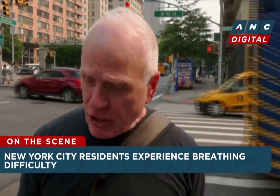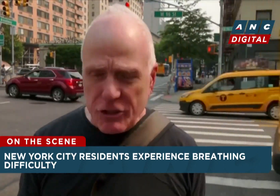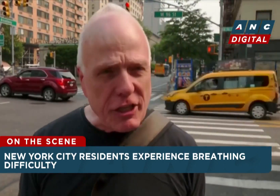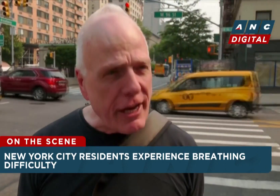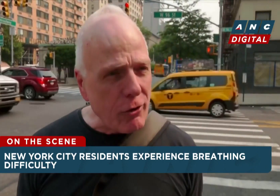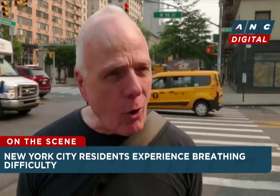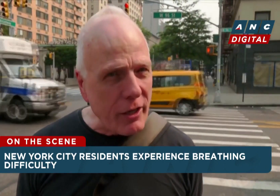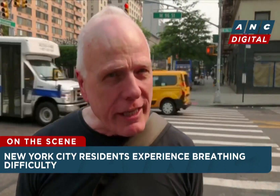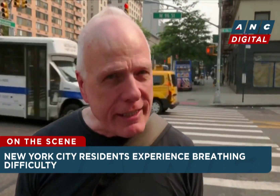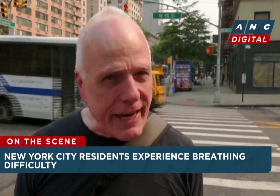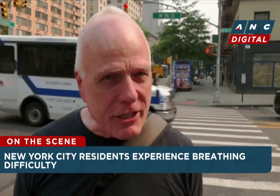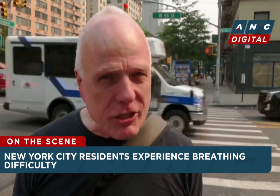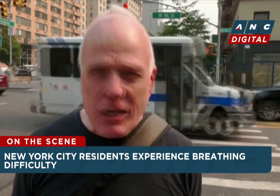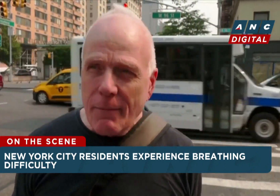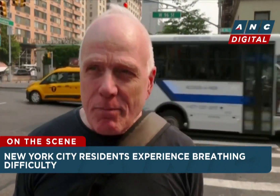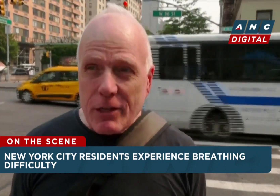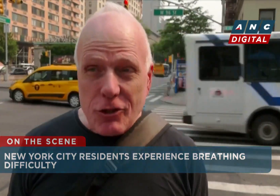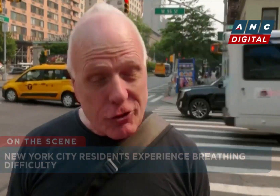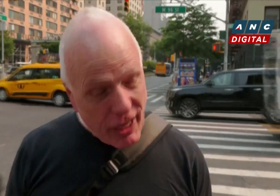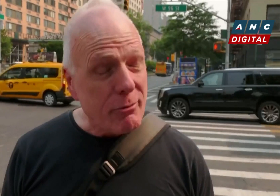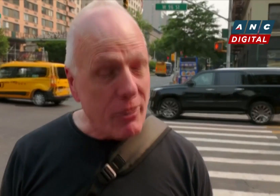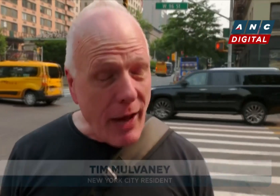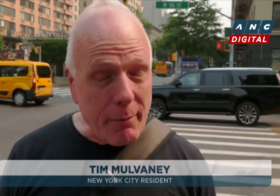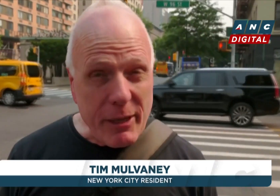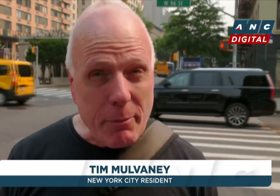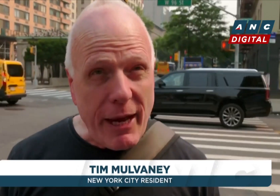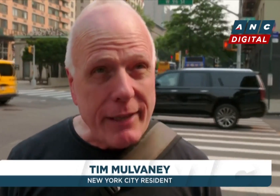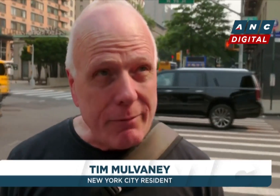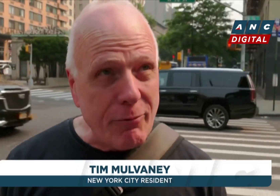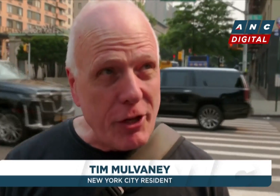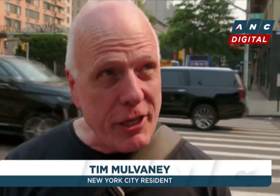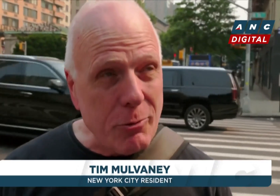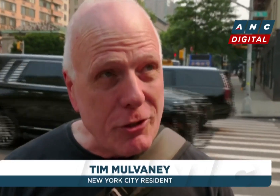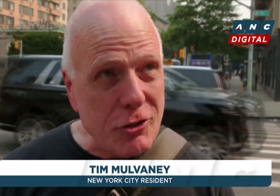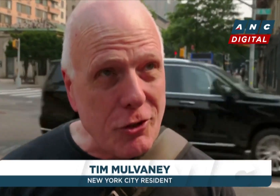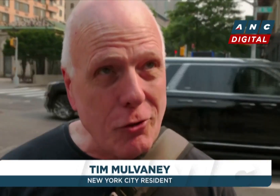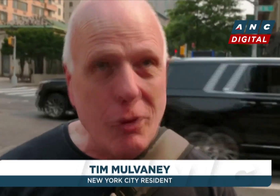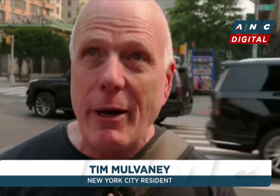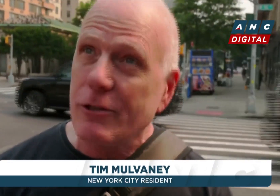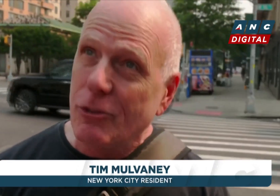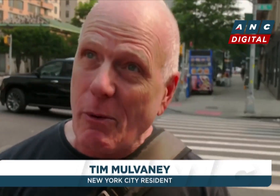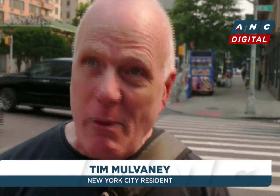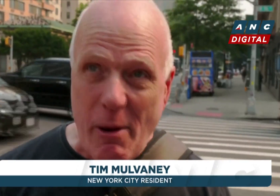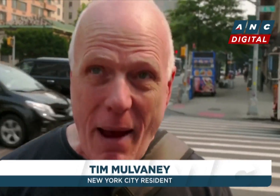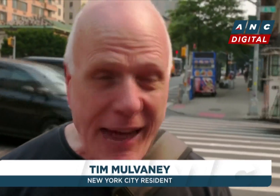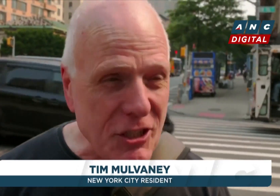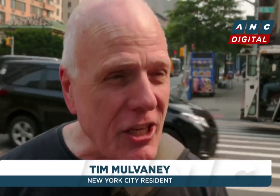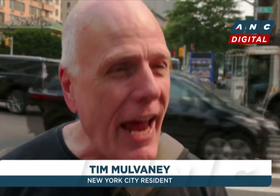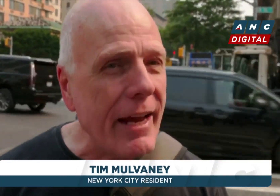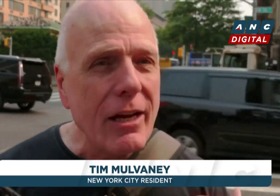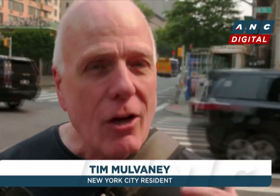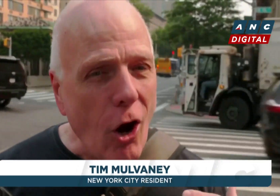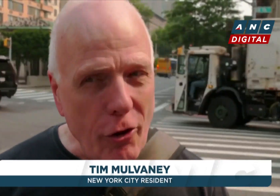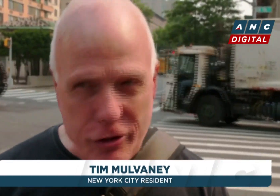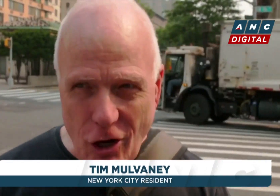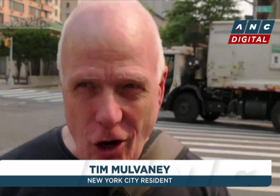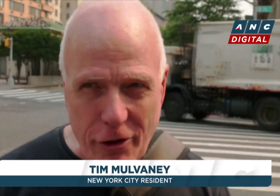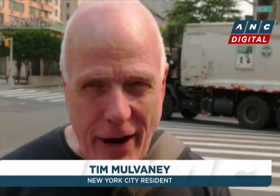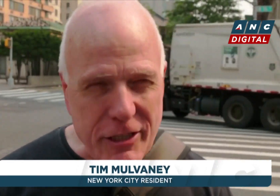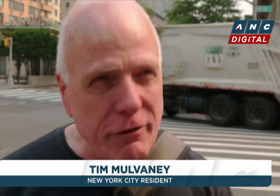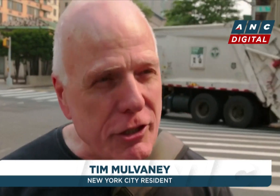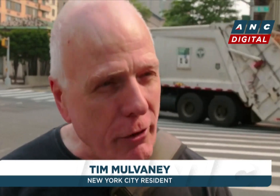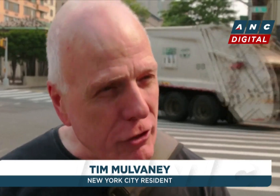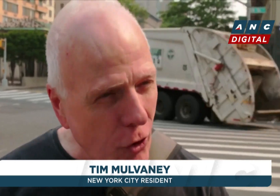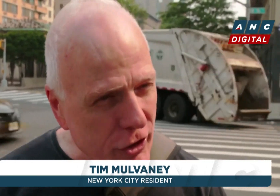and then we started seeing the air quality indexes. So today was it. We had a big debate before the kids went to school about should we be wearing masks today? All their,